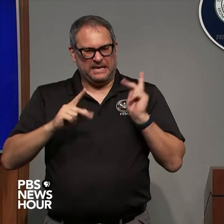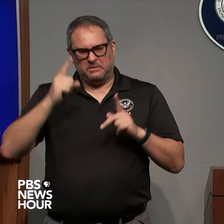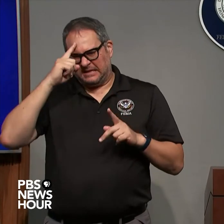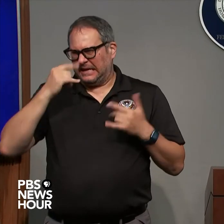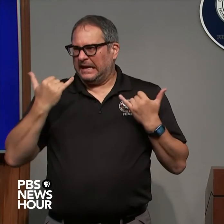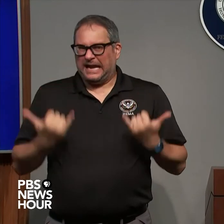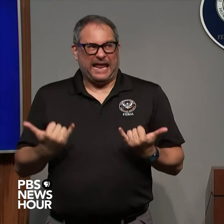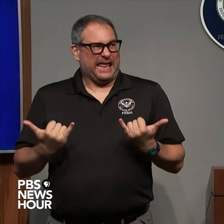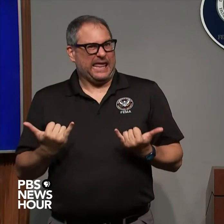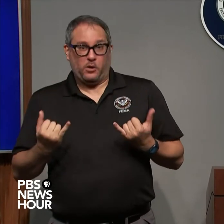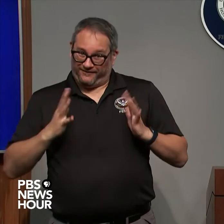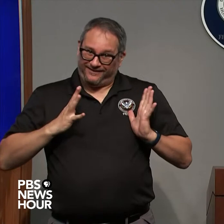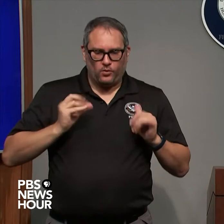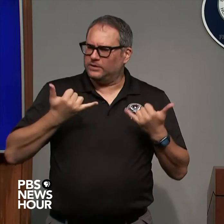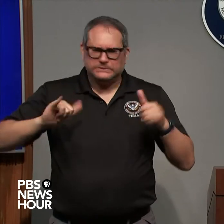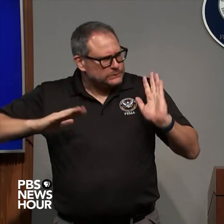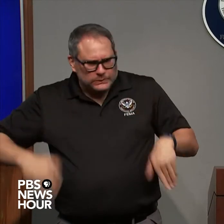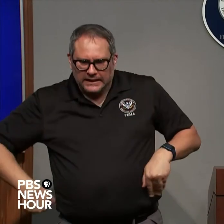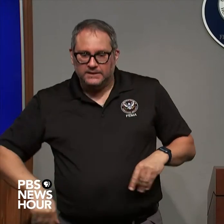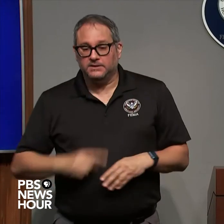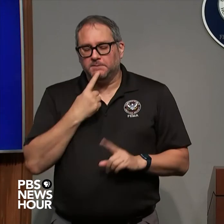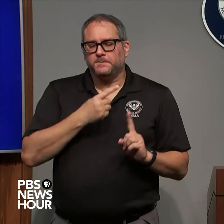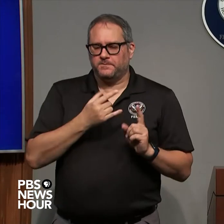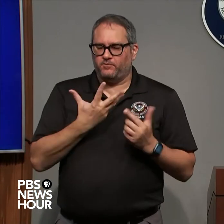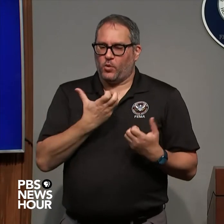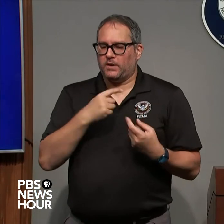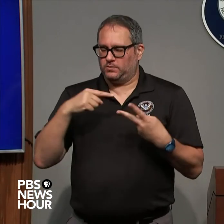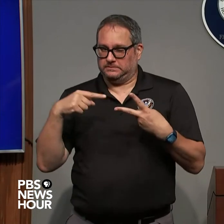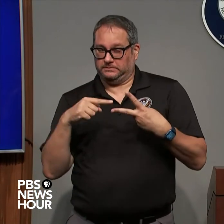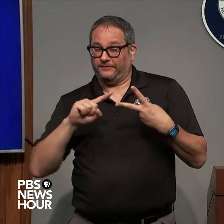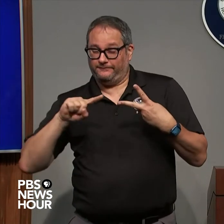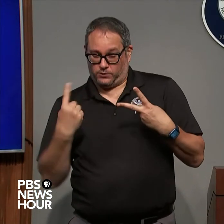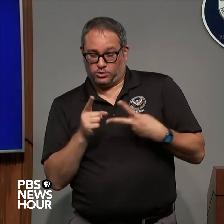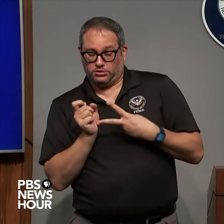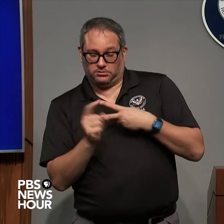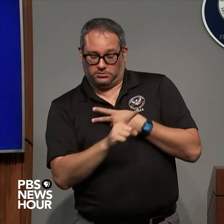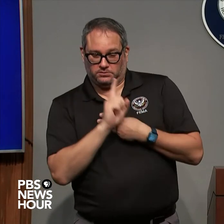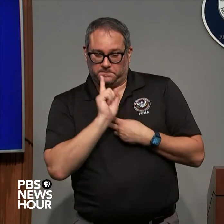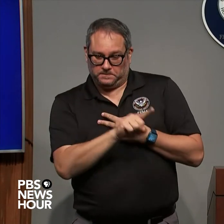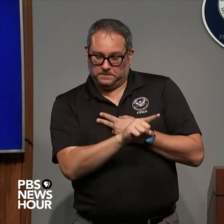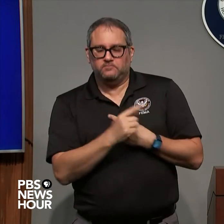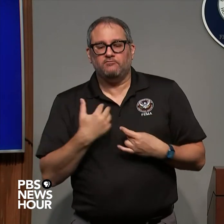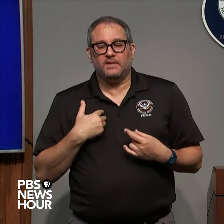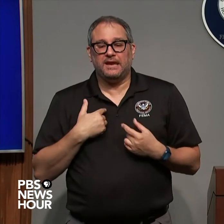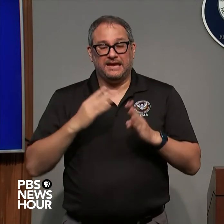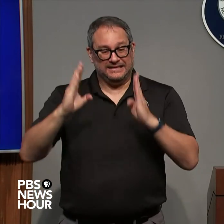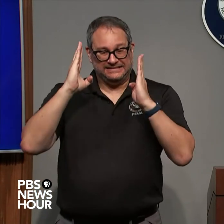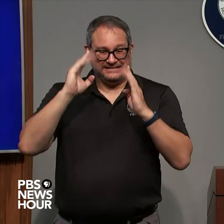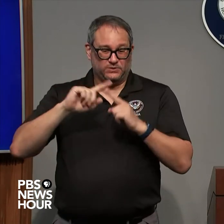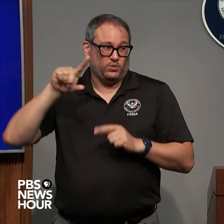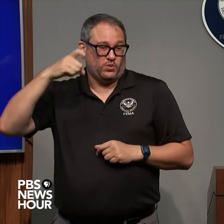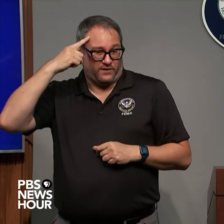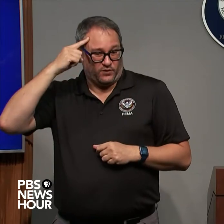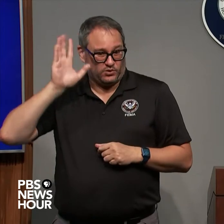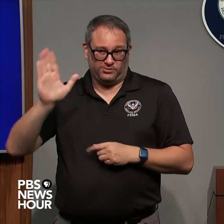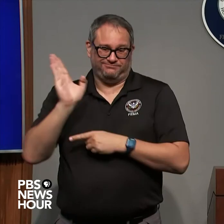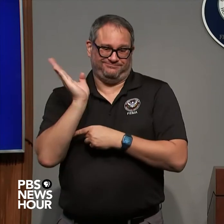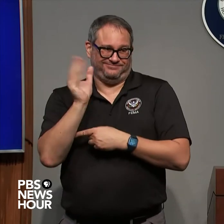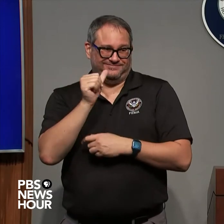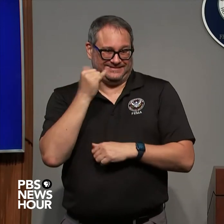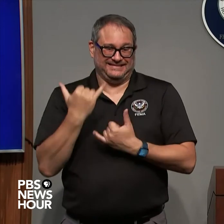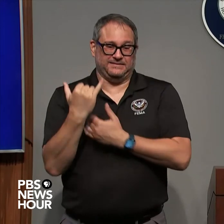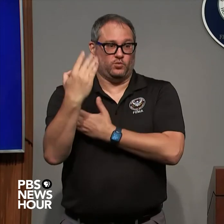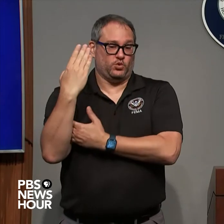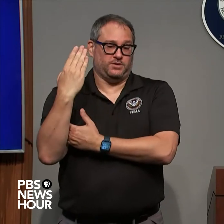yeah let me start with the evacuation question um and I've listened to some of Governor DeSantis' briefings this morning and I think listen